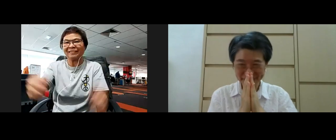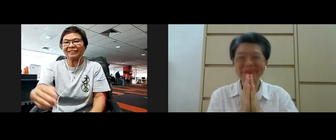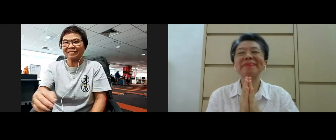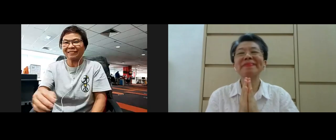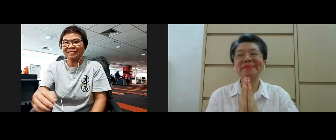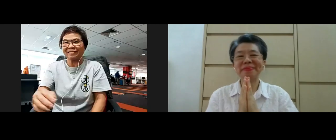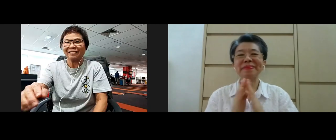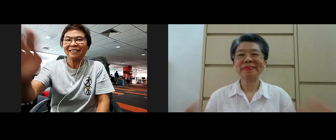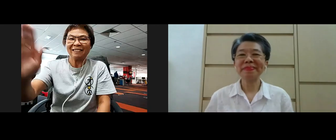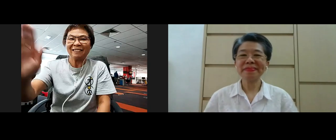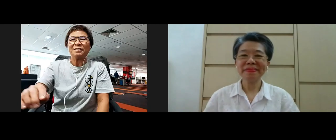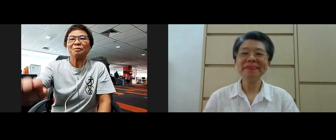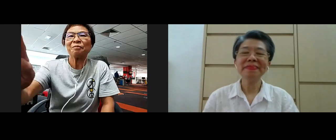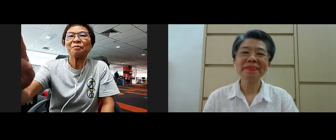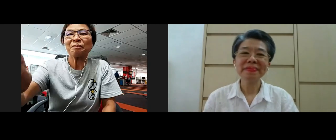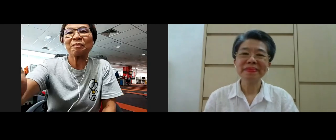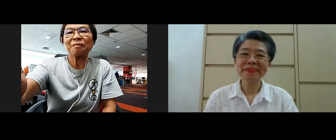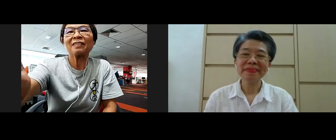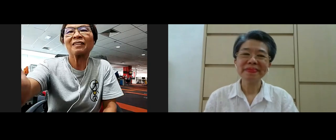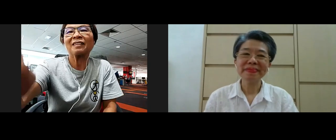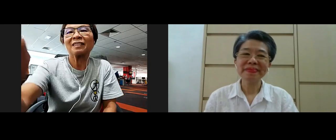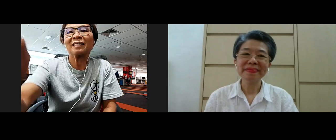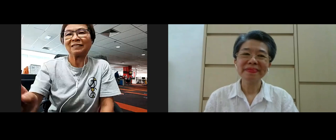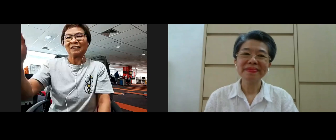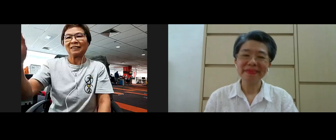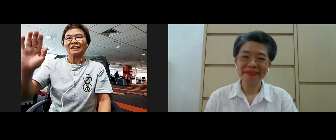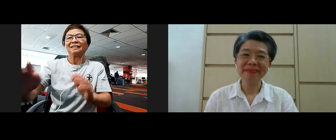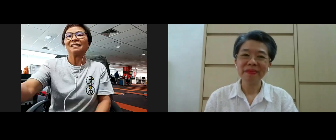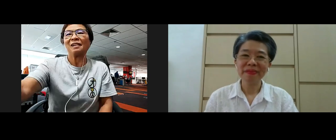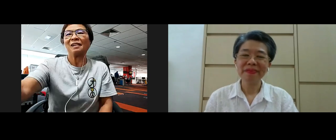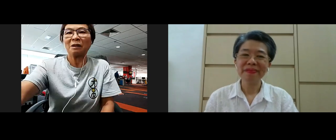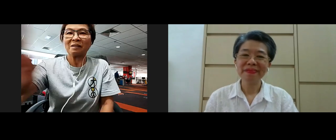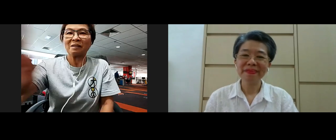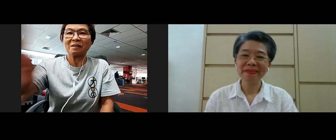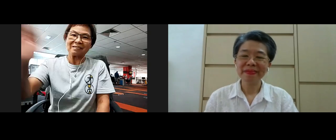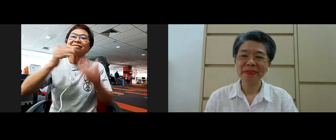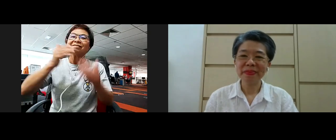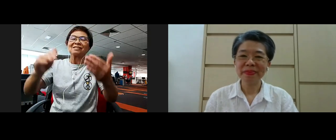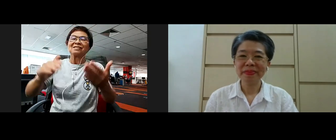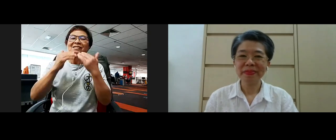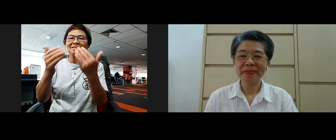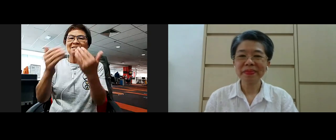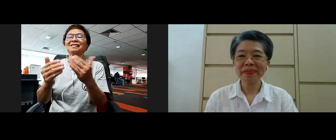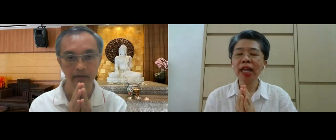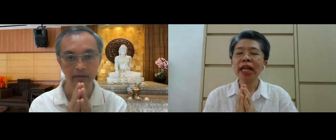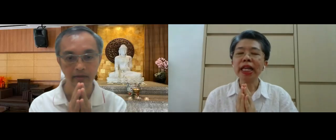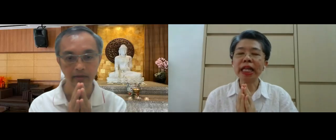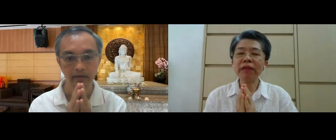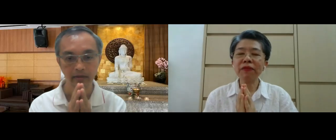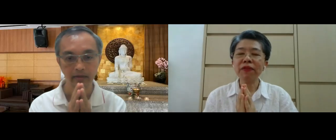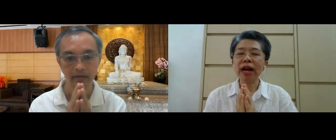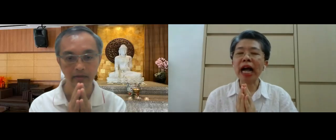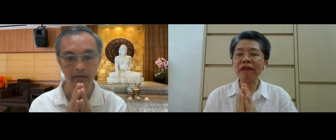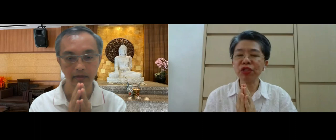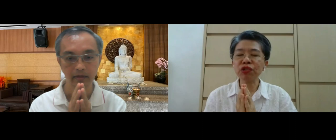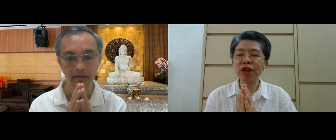we stop here thank you sister Mian thank you sister Libby for the wonderful sharing if